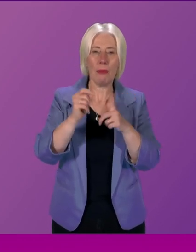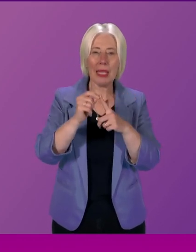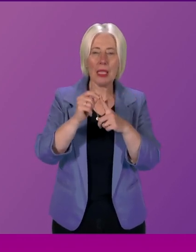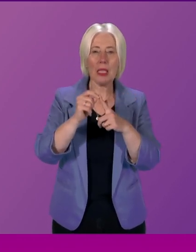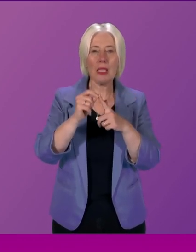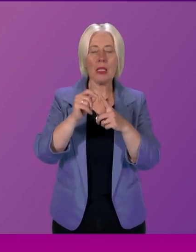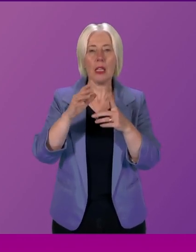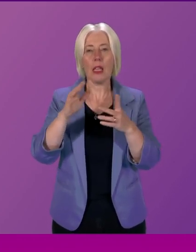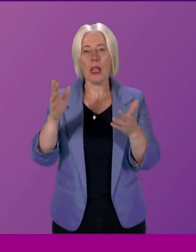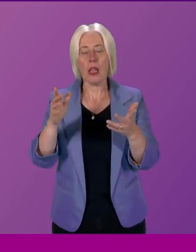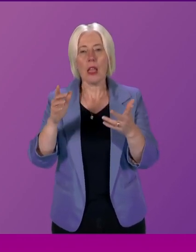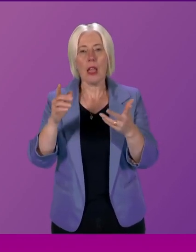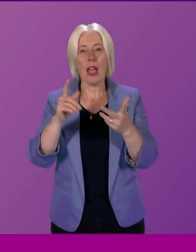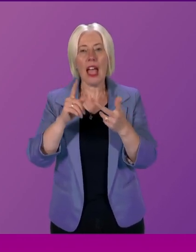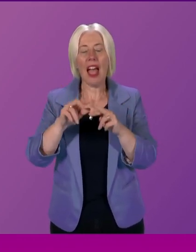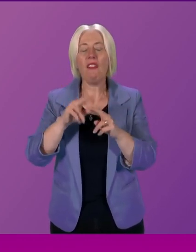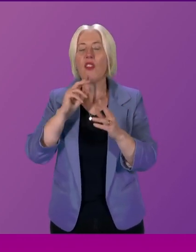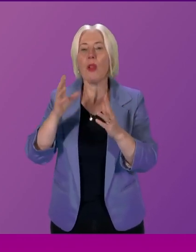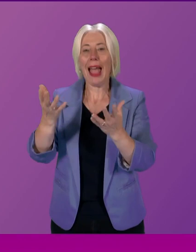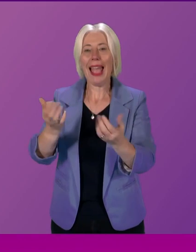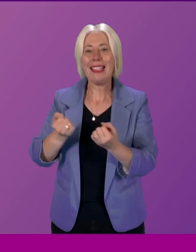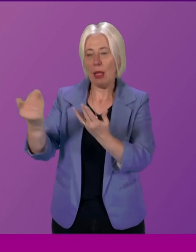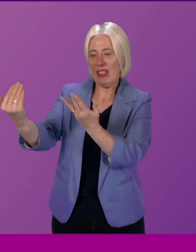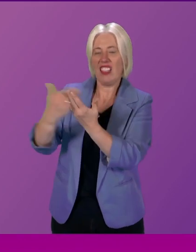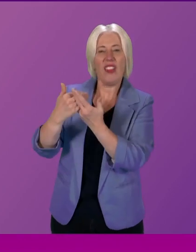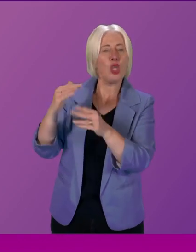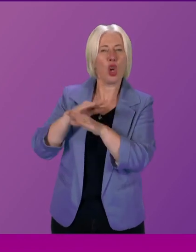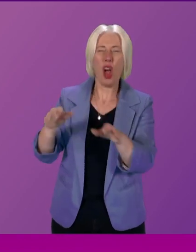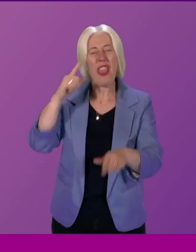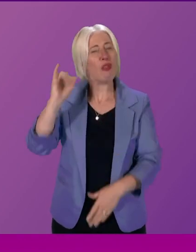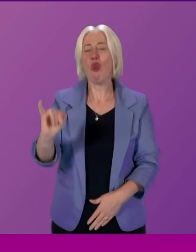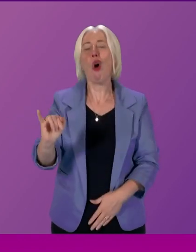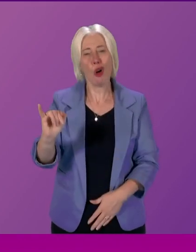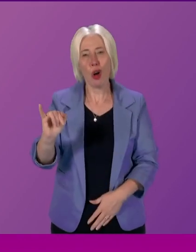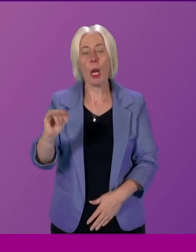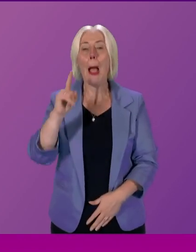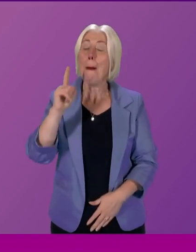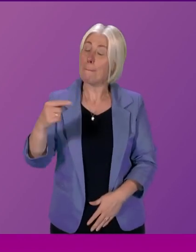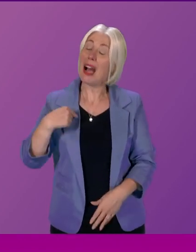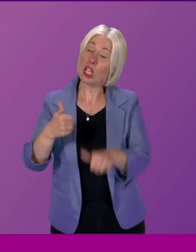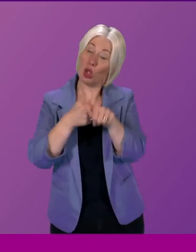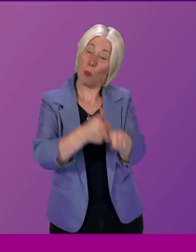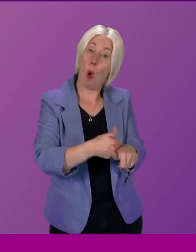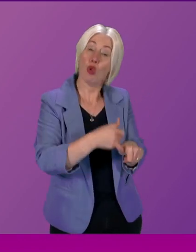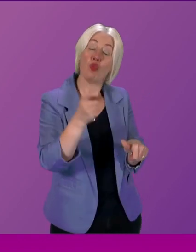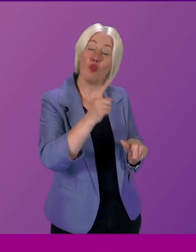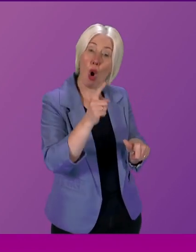terms of whether they're obliged to do and take an intervention or I just think that's wrong on the issues which I'm more supportive of though in relation to some of the public